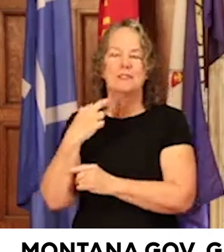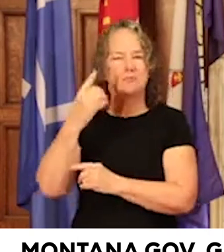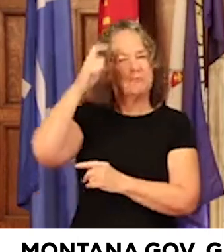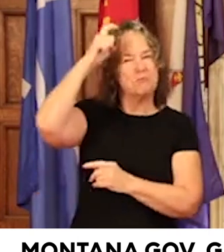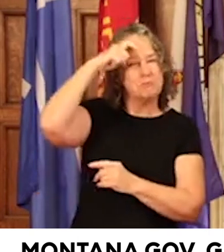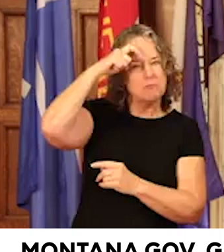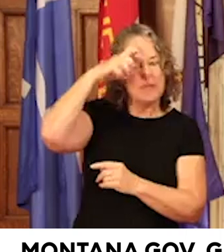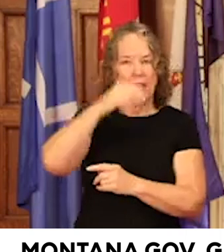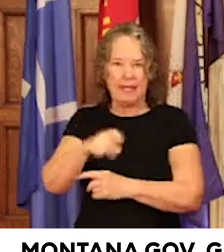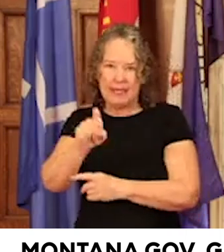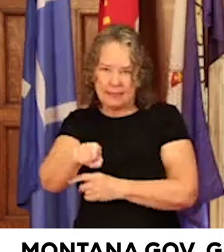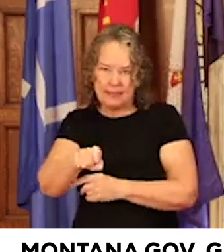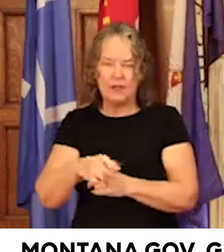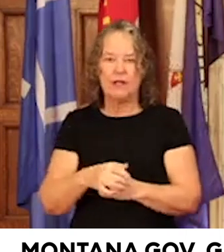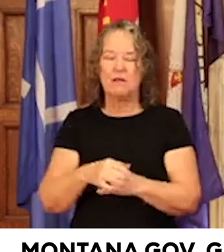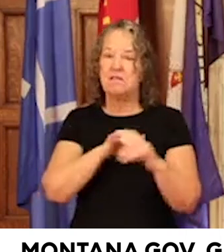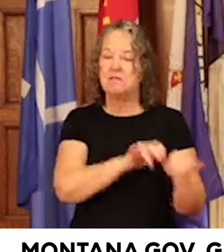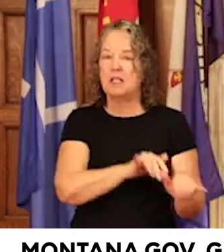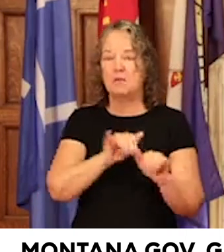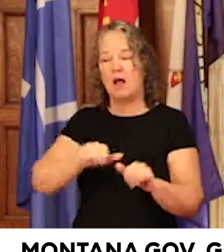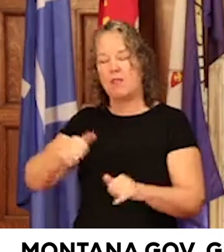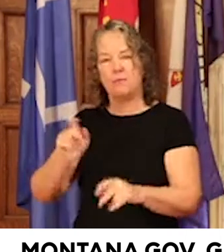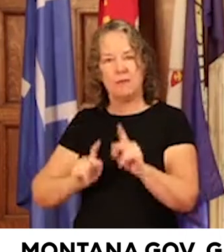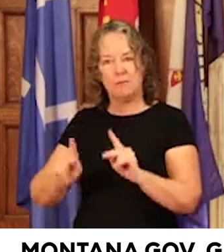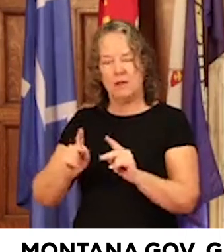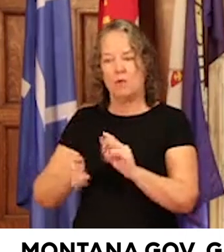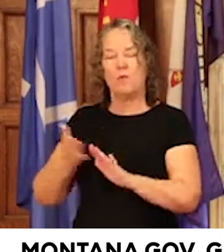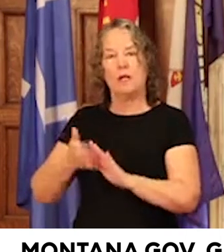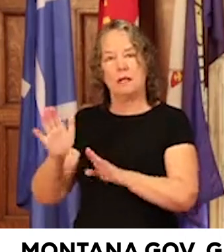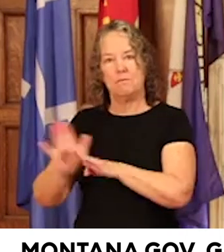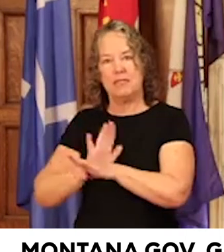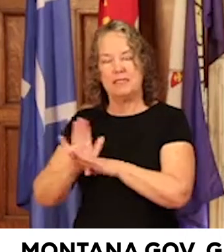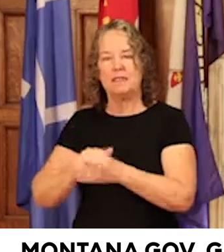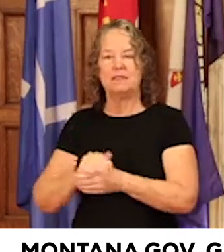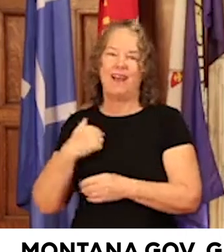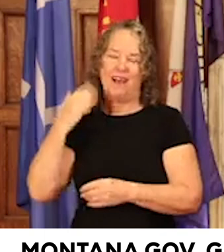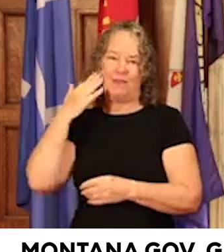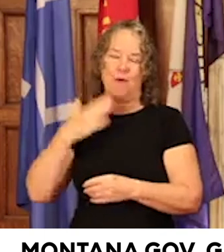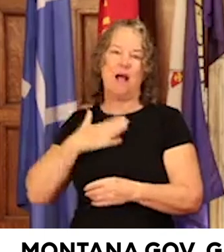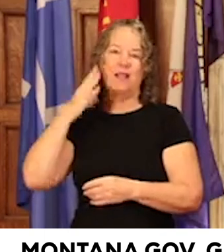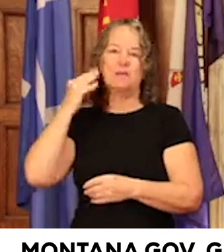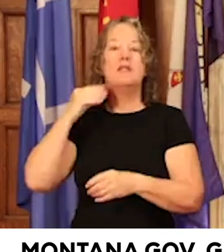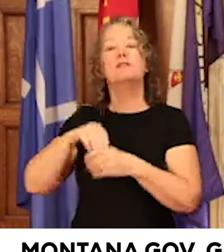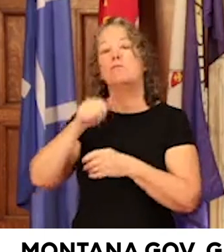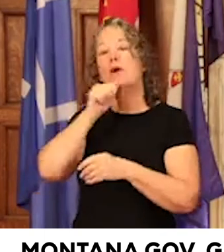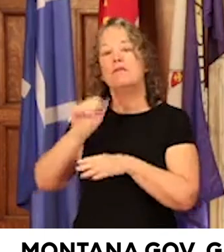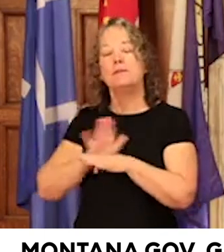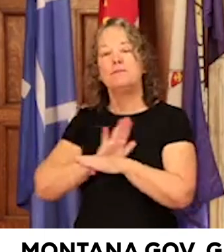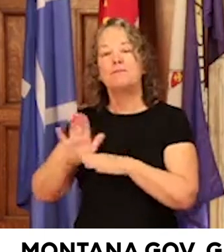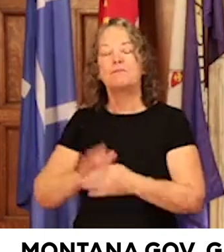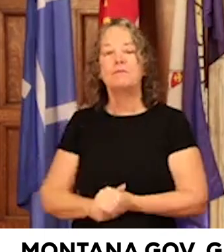it's necessary. It's no different than any other person running a business. I know this from my time in the private sector.